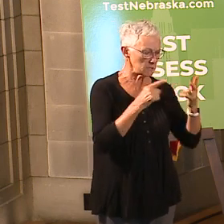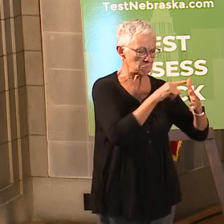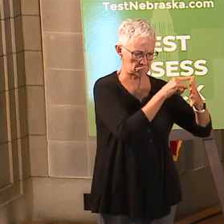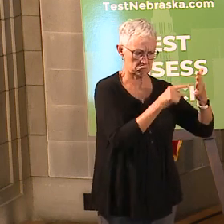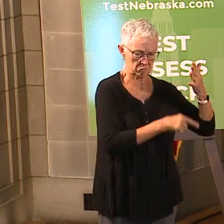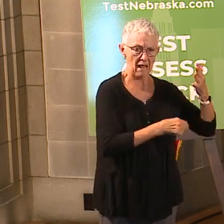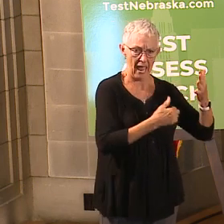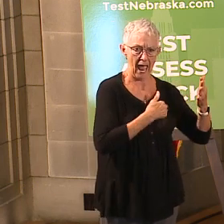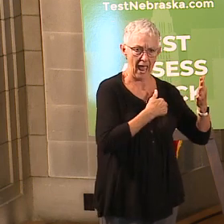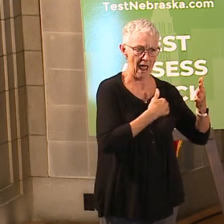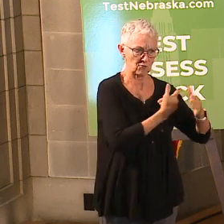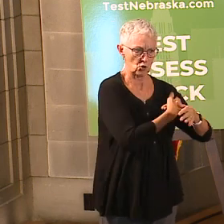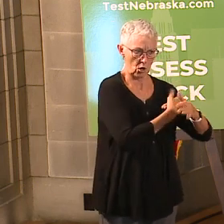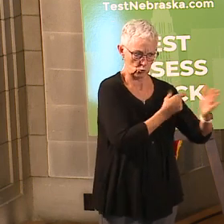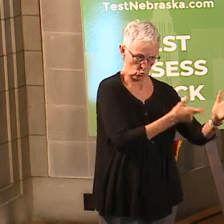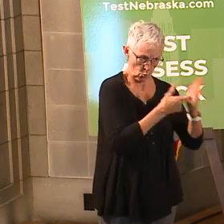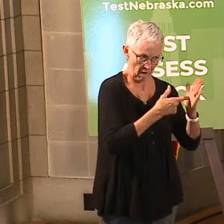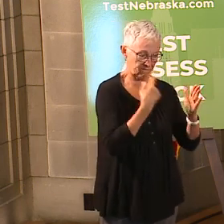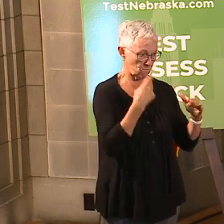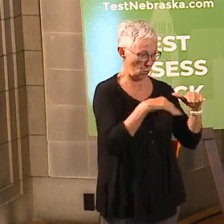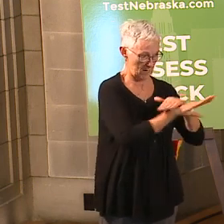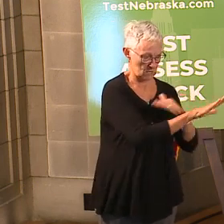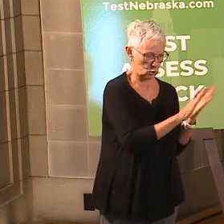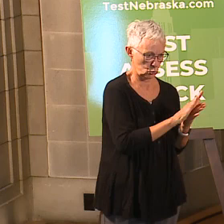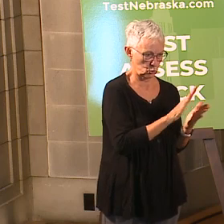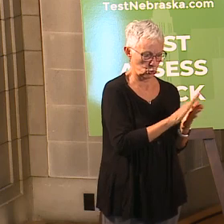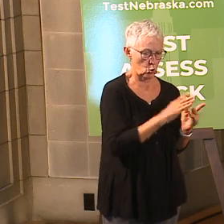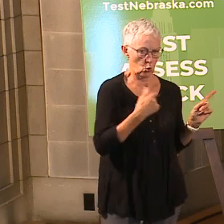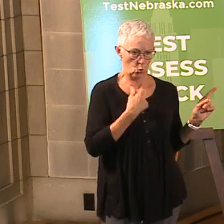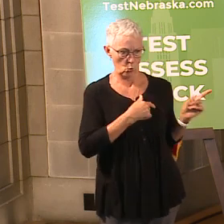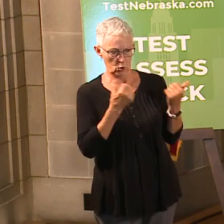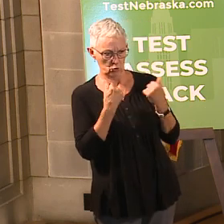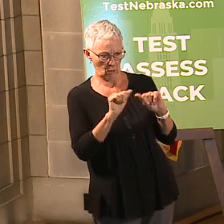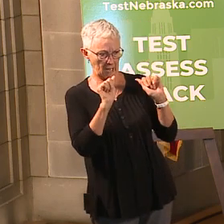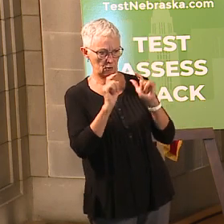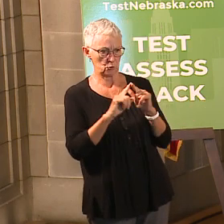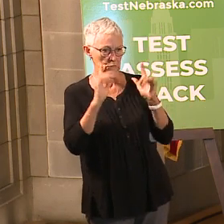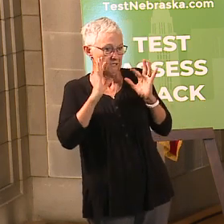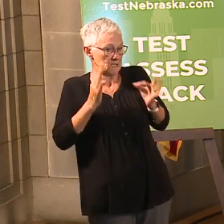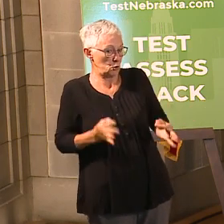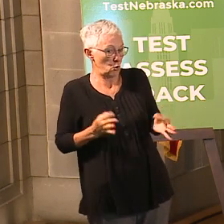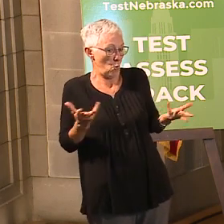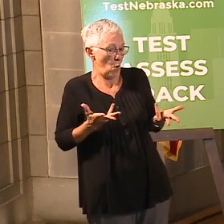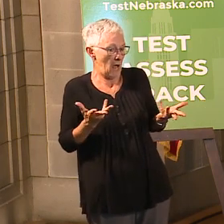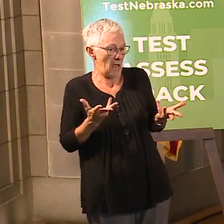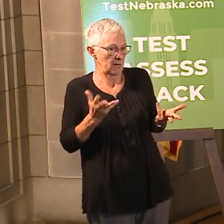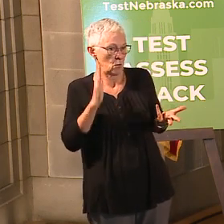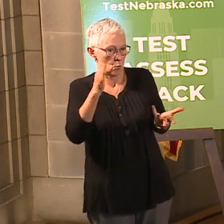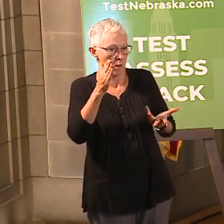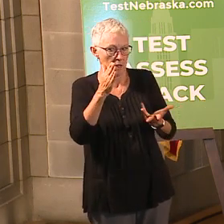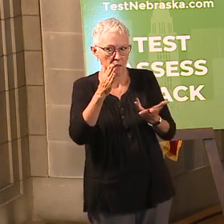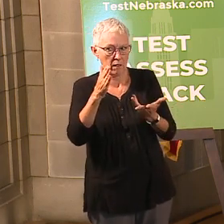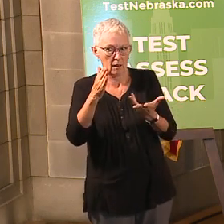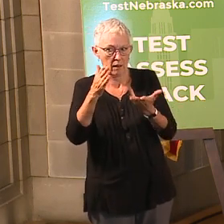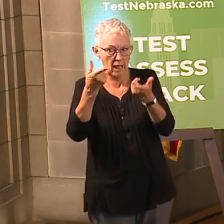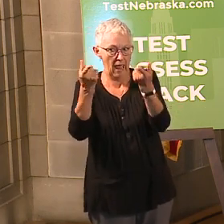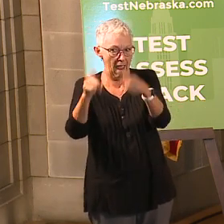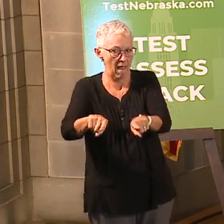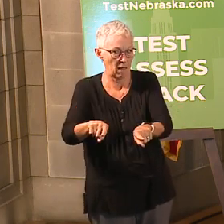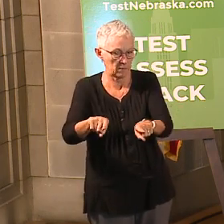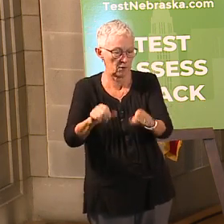those protocols should look like as it relates to the coronavirus and hopefully we can model that. So just to make sure I understand,